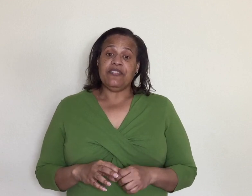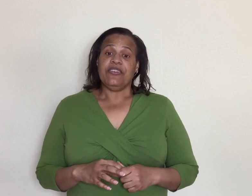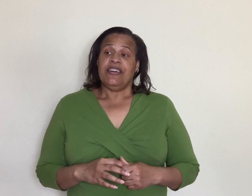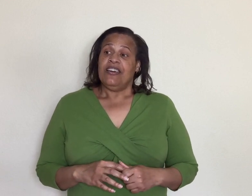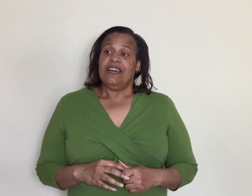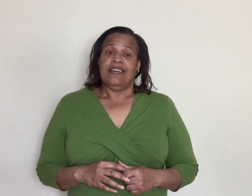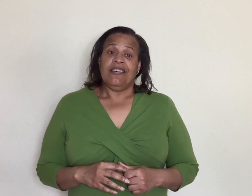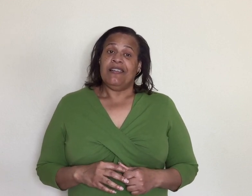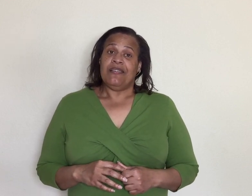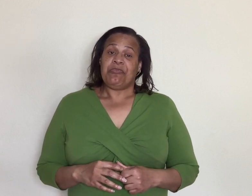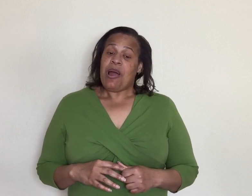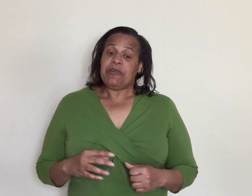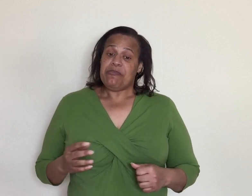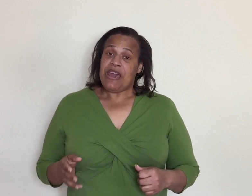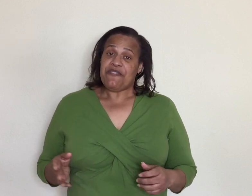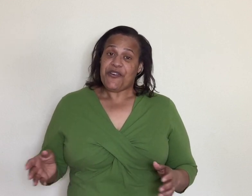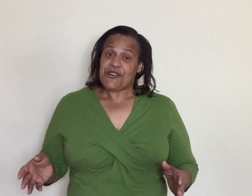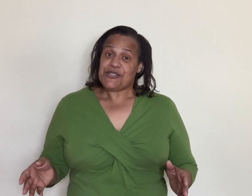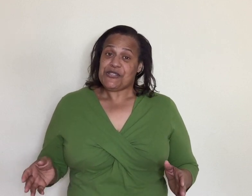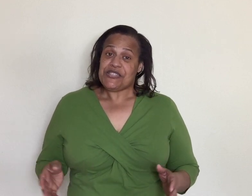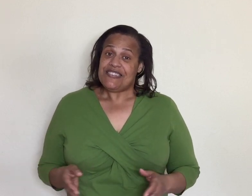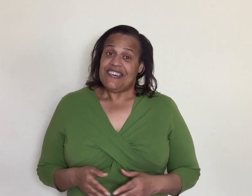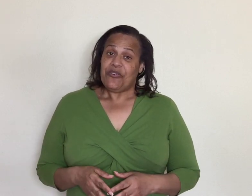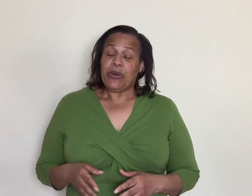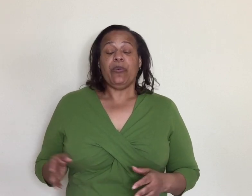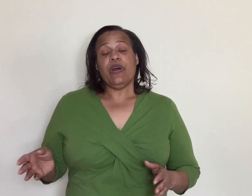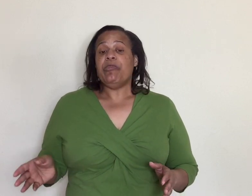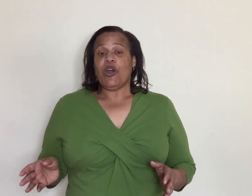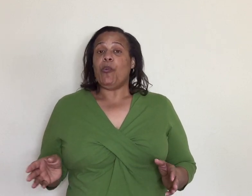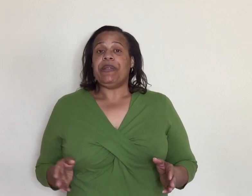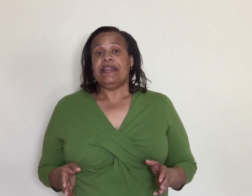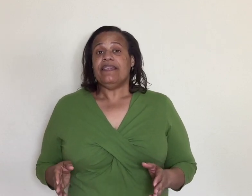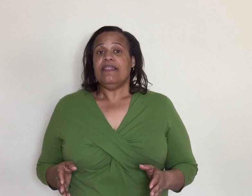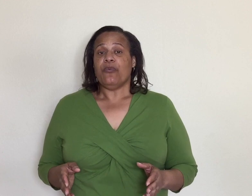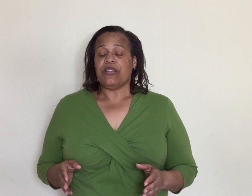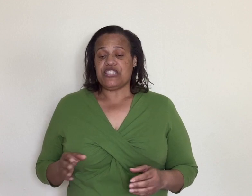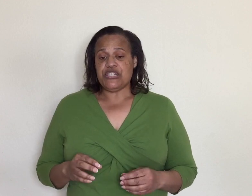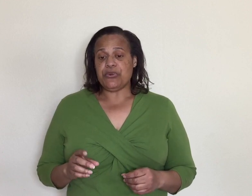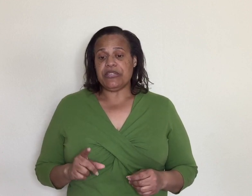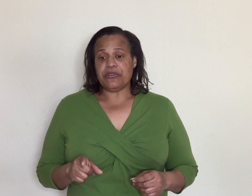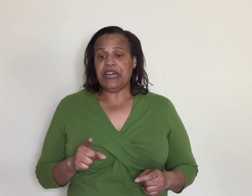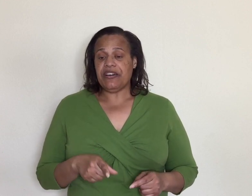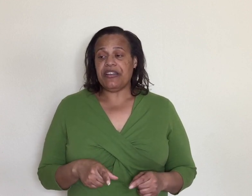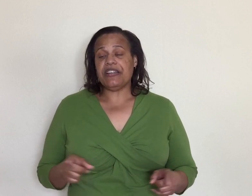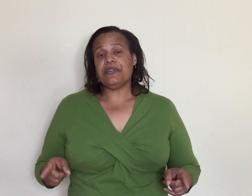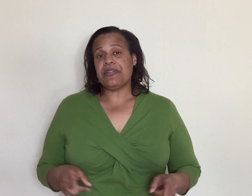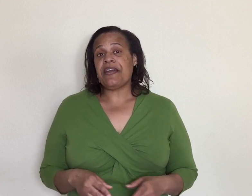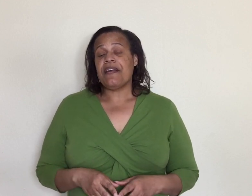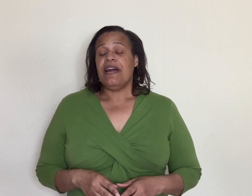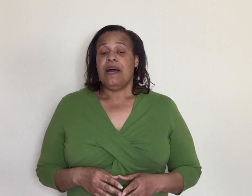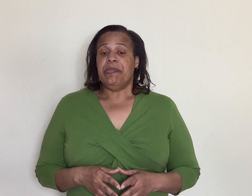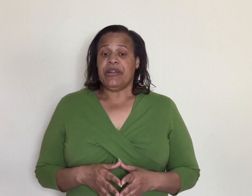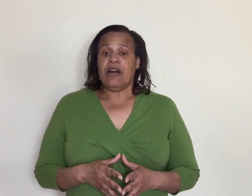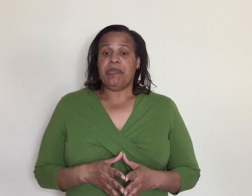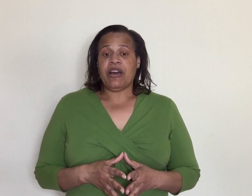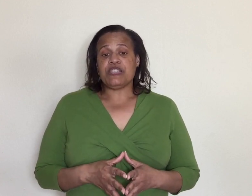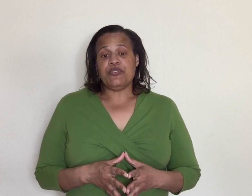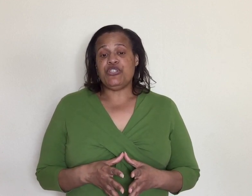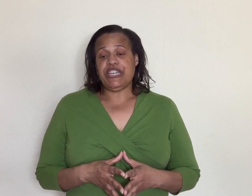probably may 1st we will be opening whether she do a little here and a little there but uh because of who she